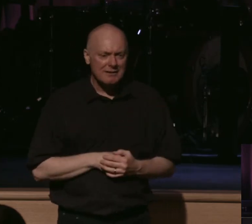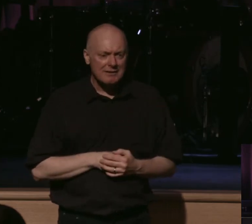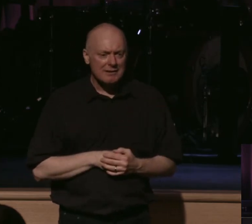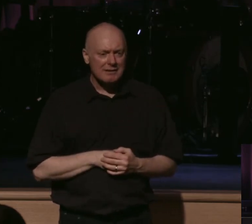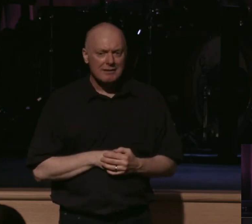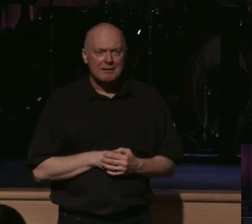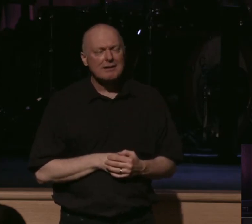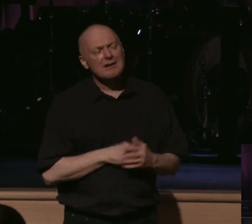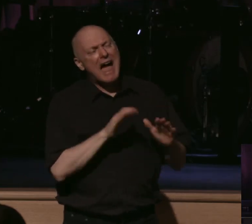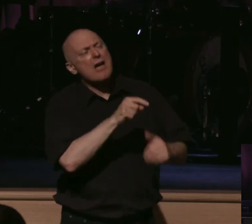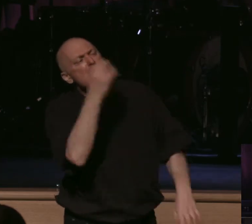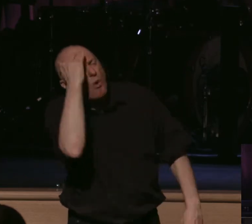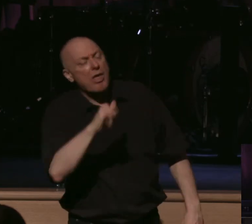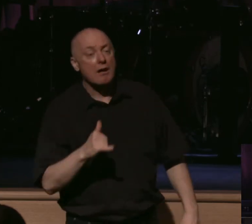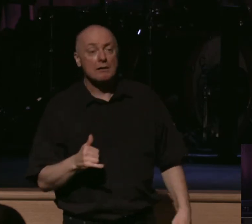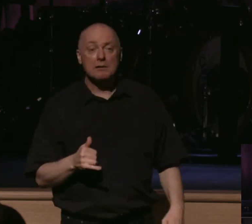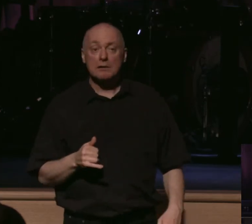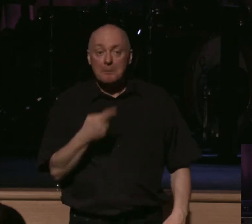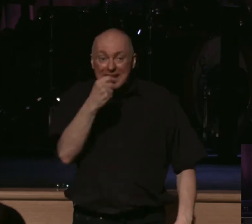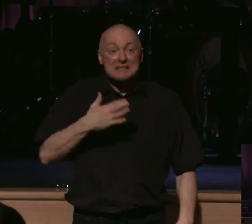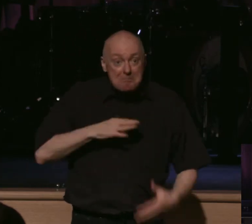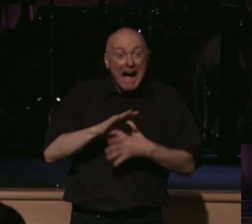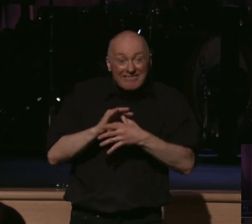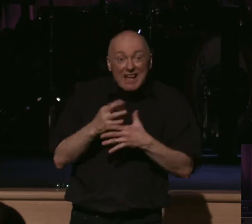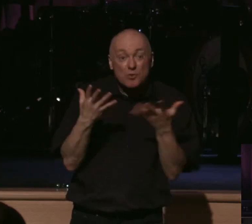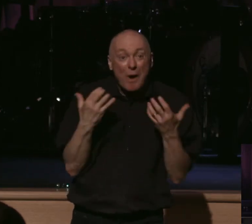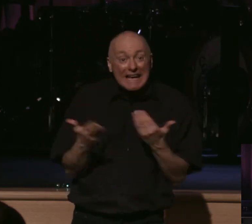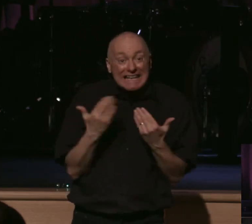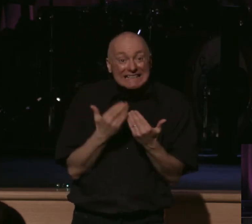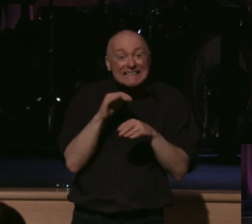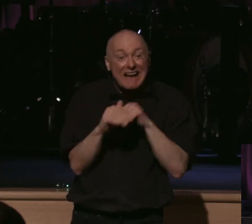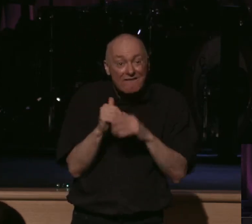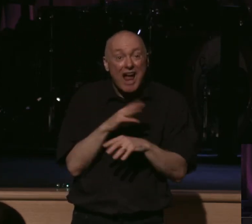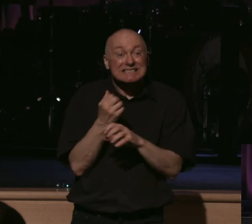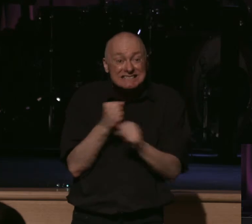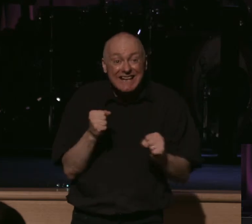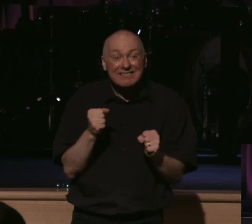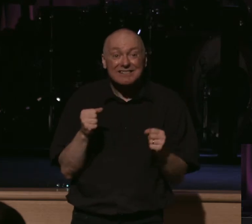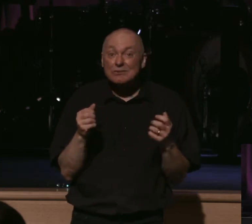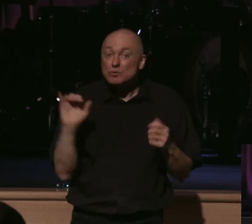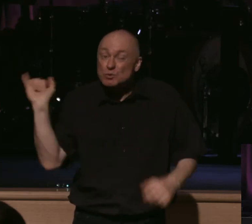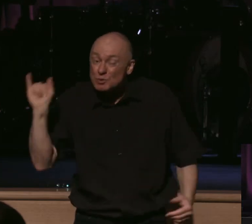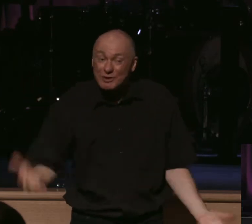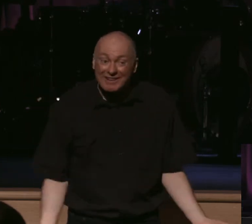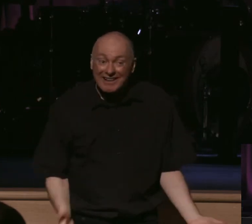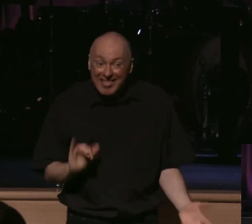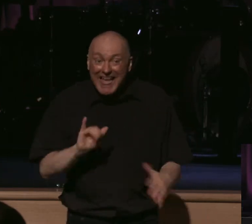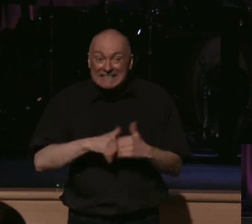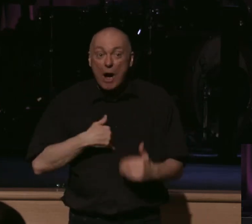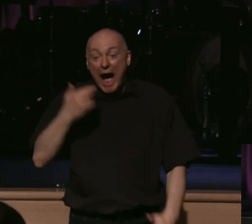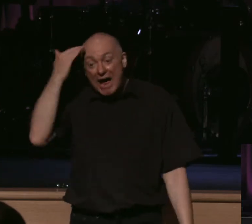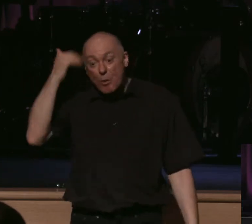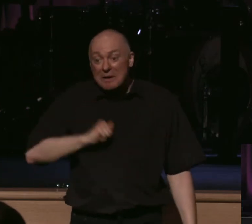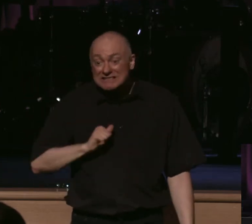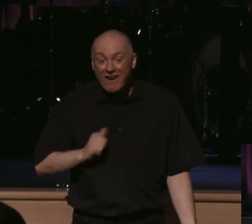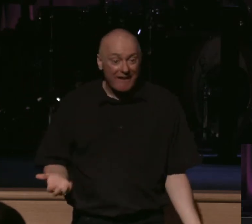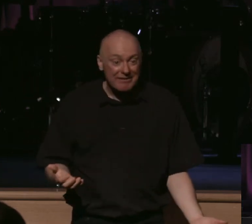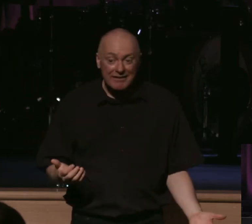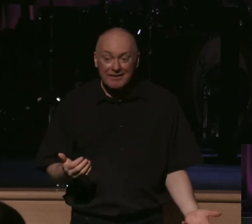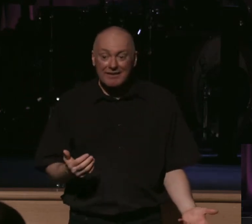You say, Robbie, how do you know that? Because my flesh wants ease, comfort, safety, and pleasure. That's how I know. And so my flesh